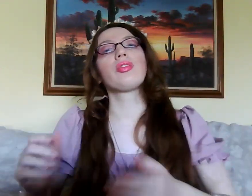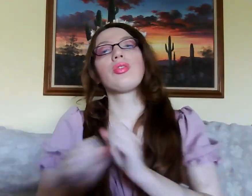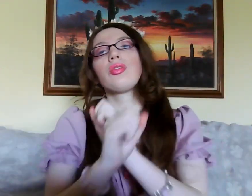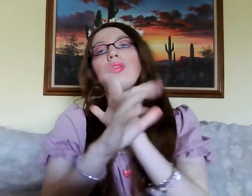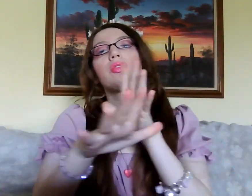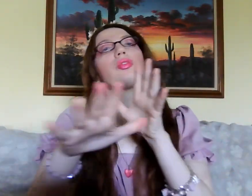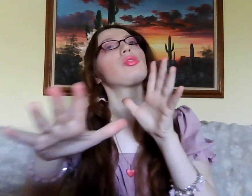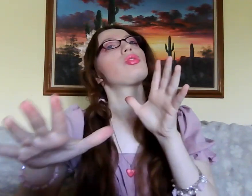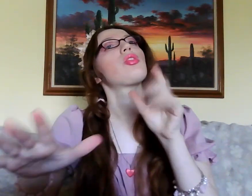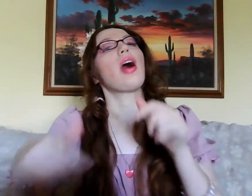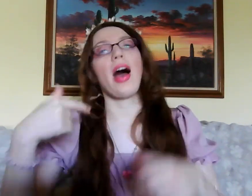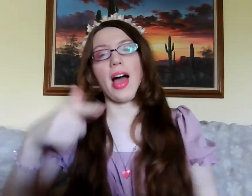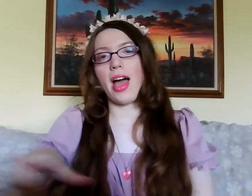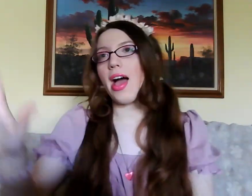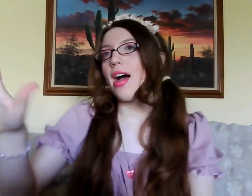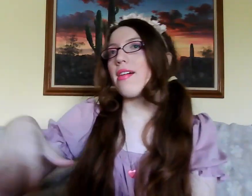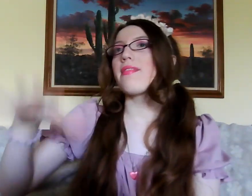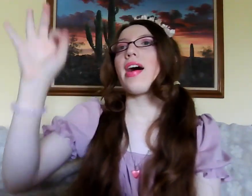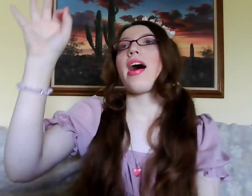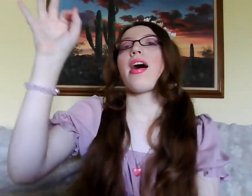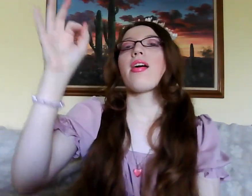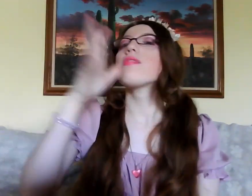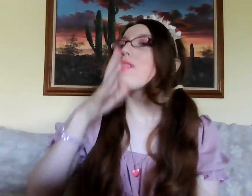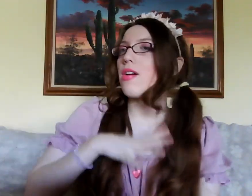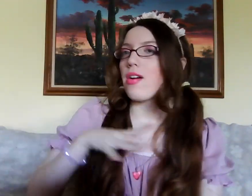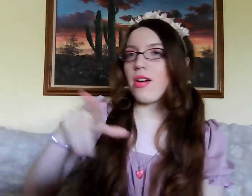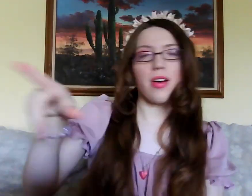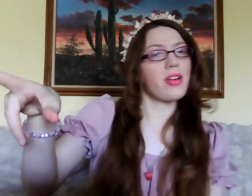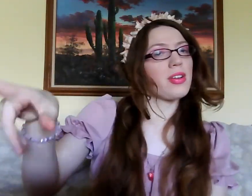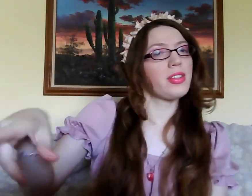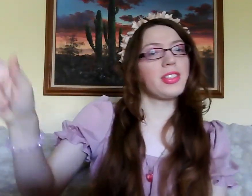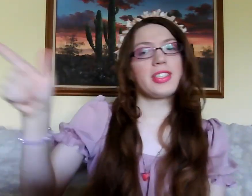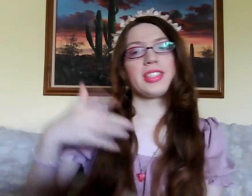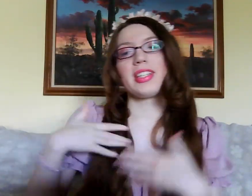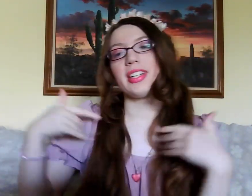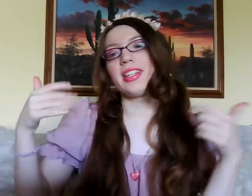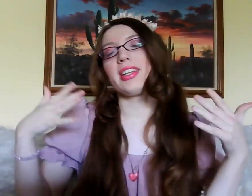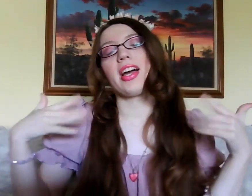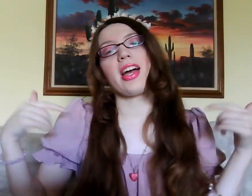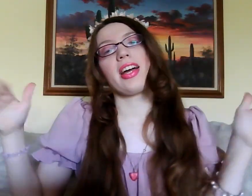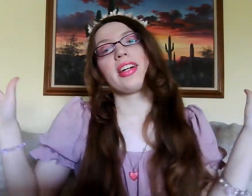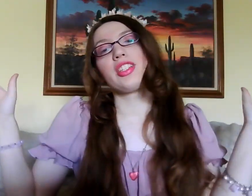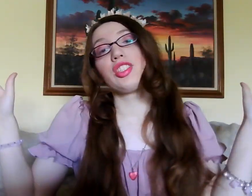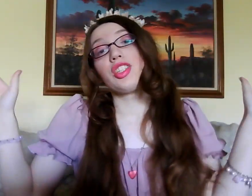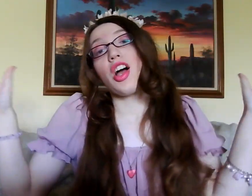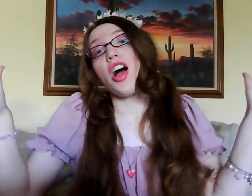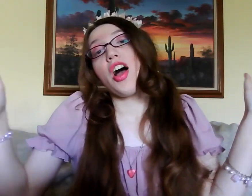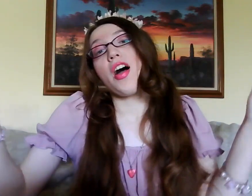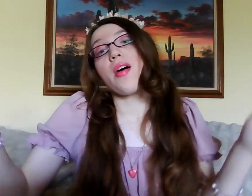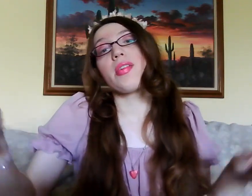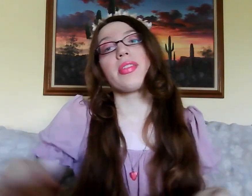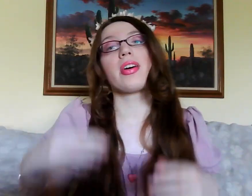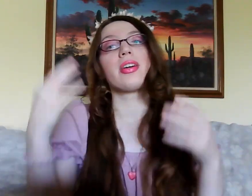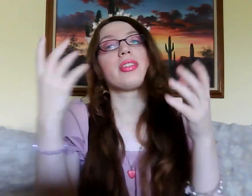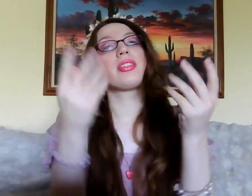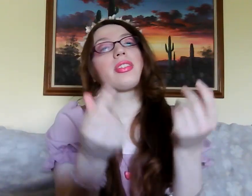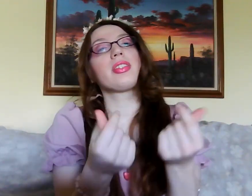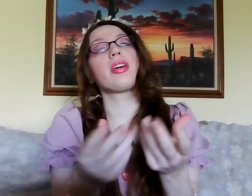I have found her, she's an angel, with the dust of